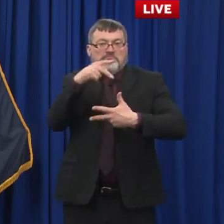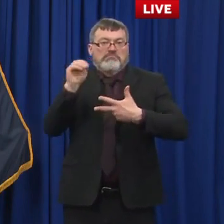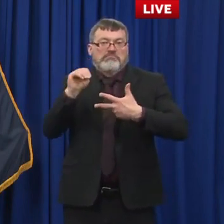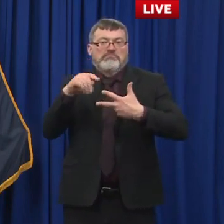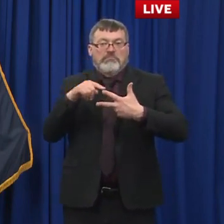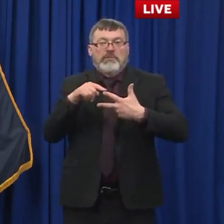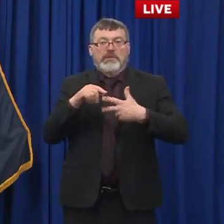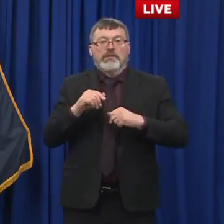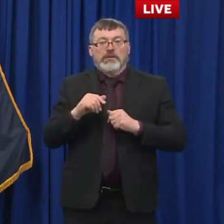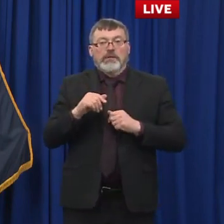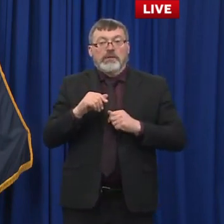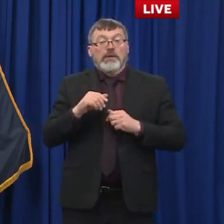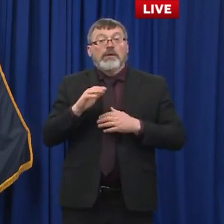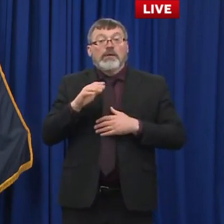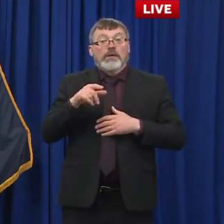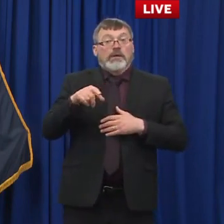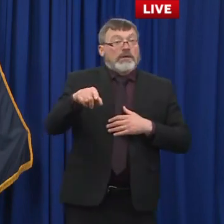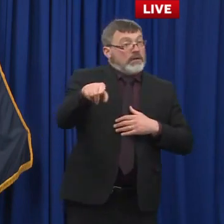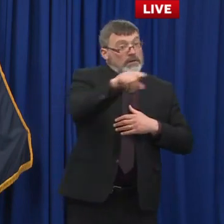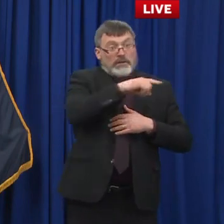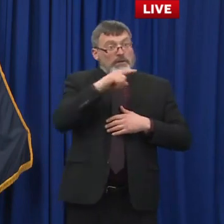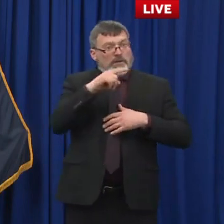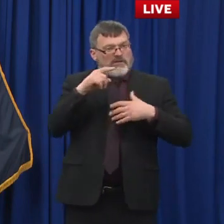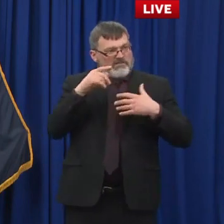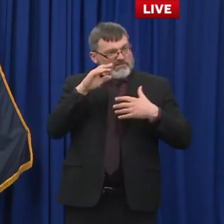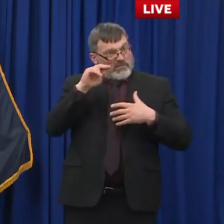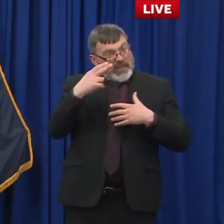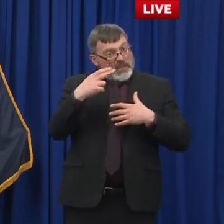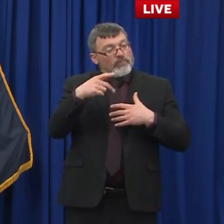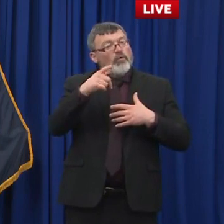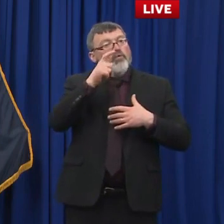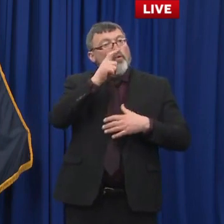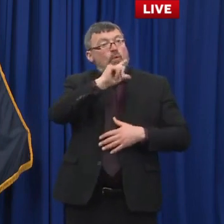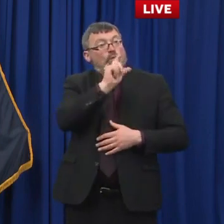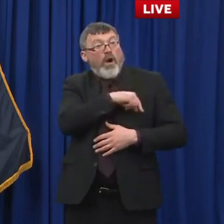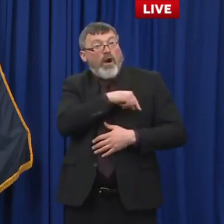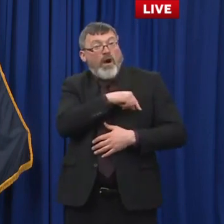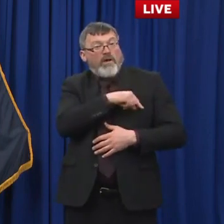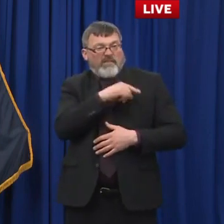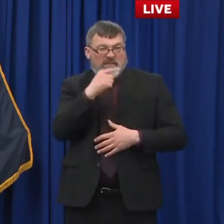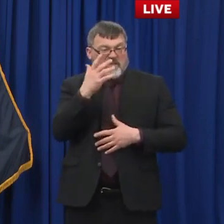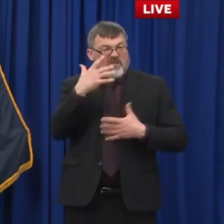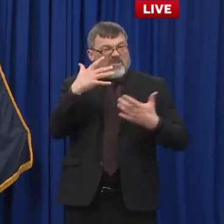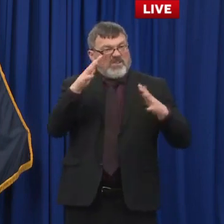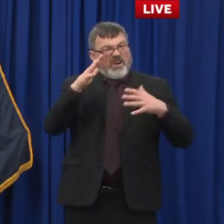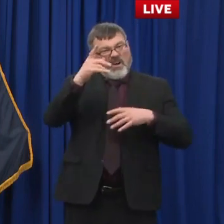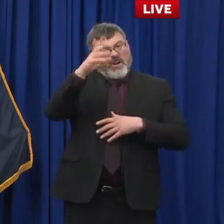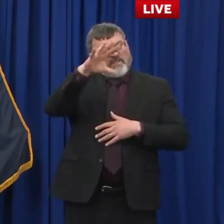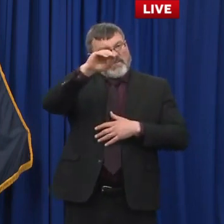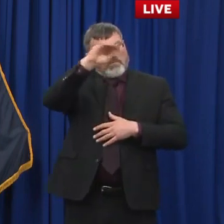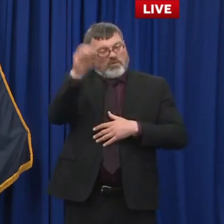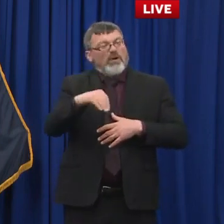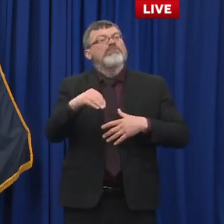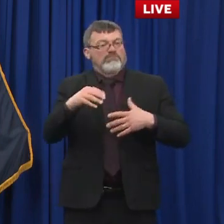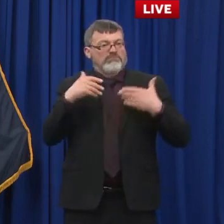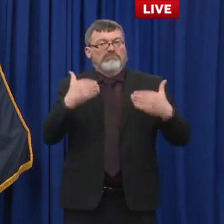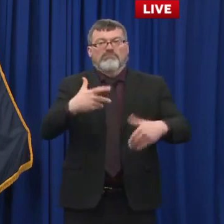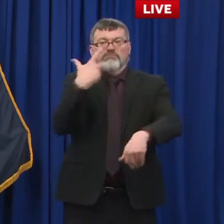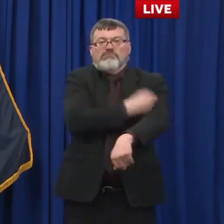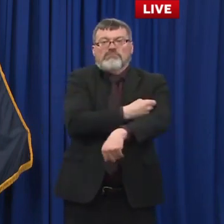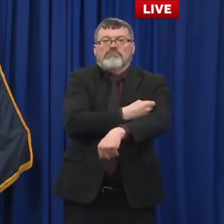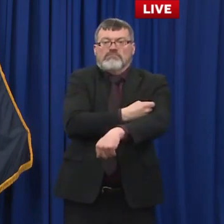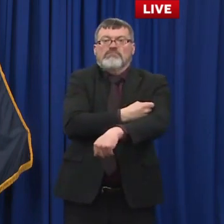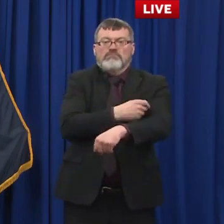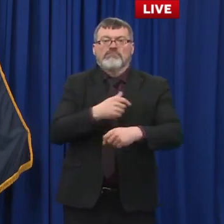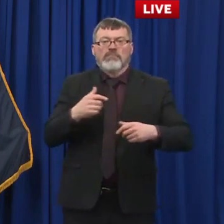get vaccinated. This is a great start and we'd love to see more people make this choice. We still have thousands of open appointments available across